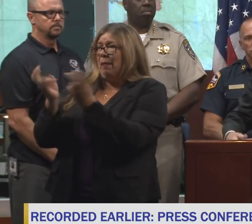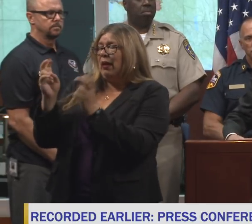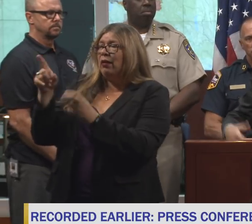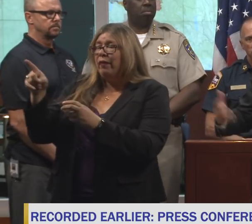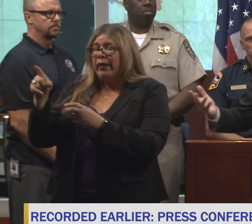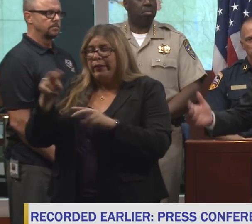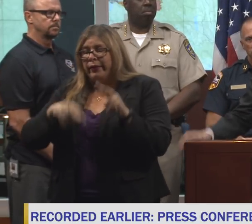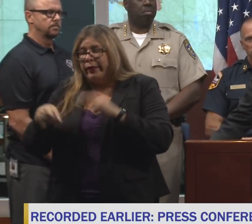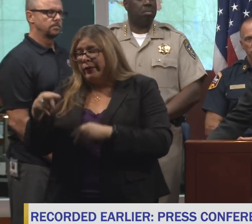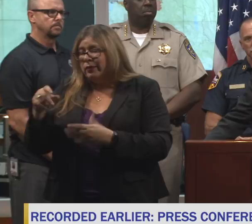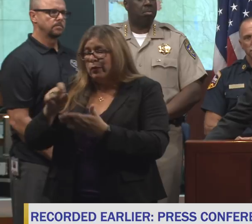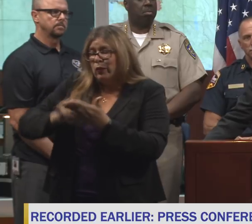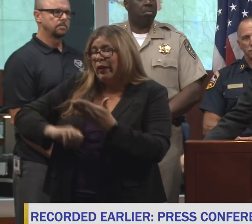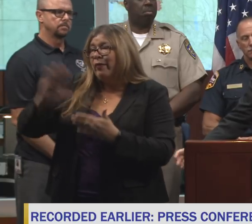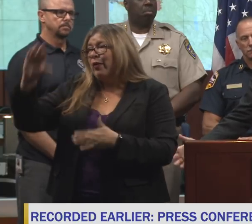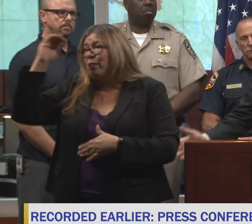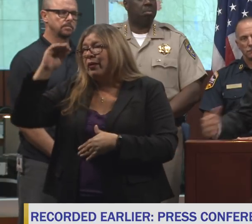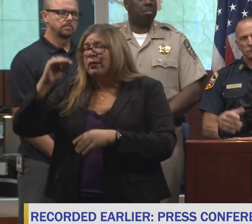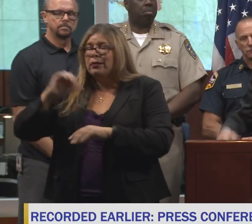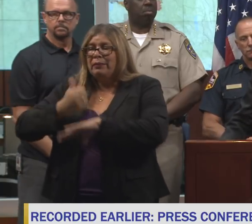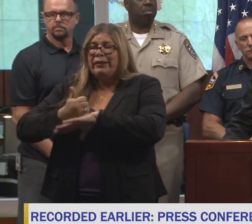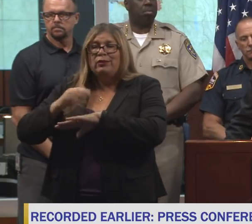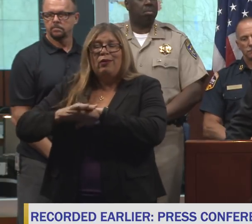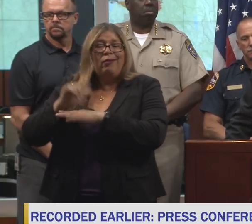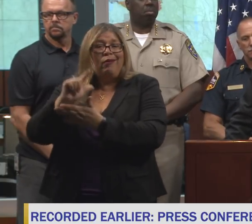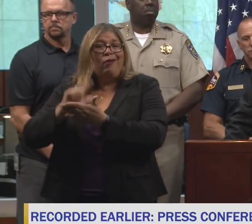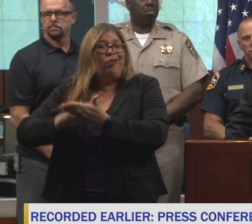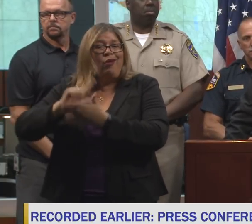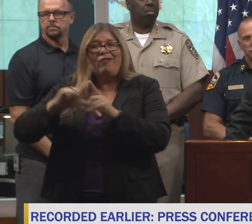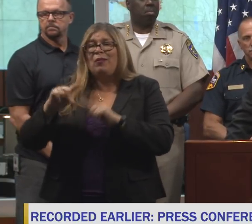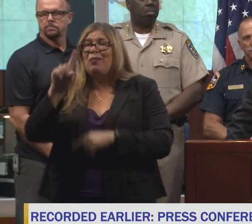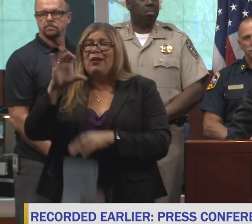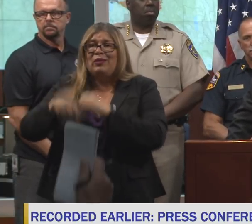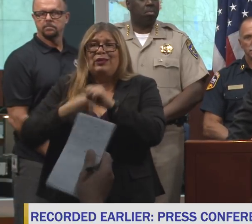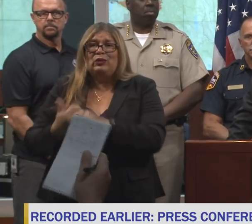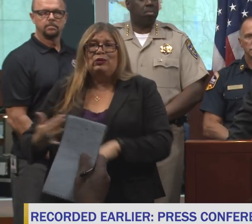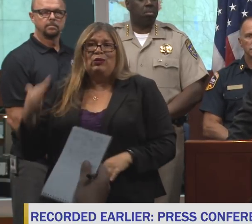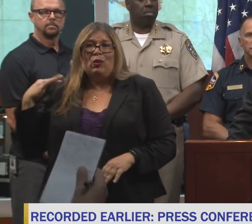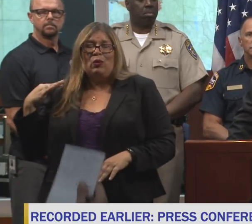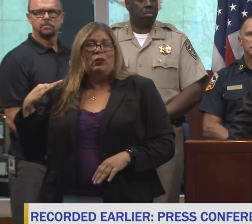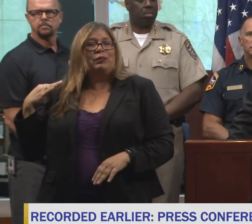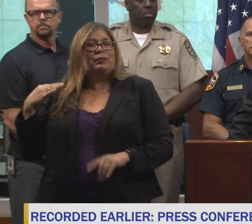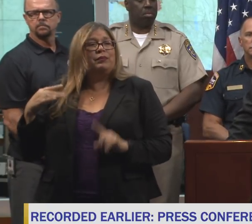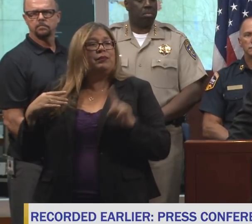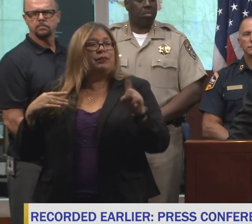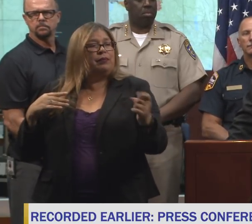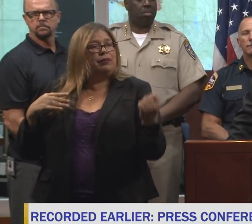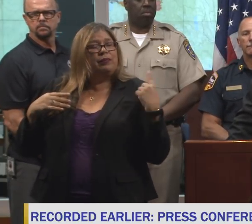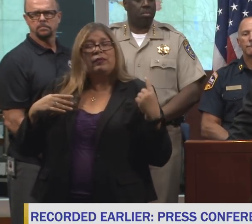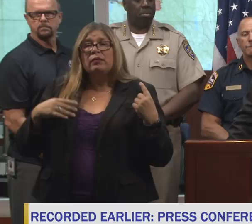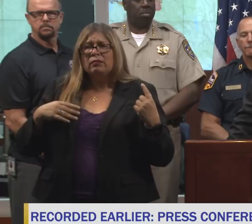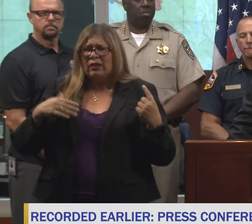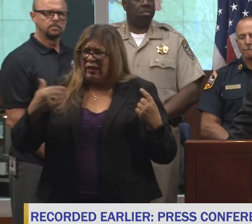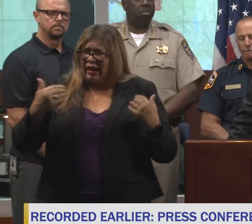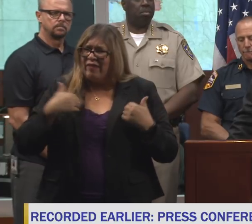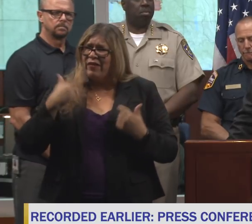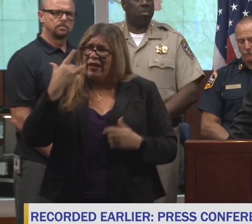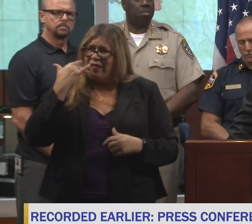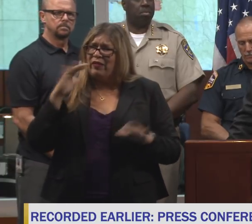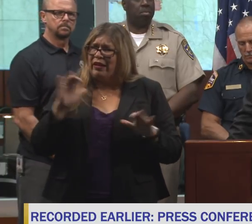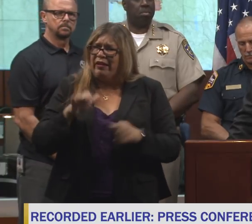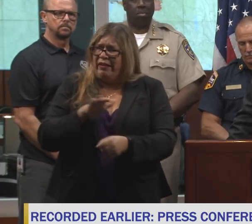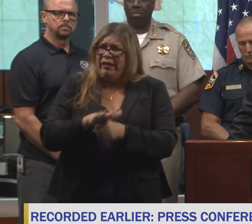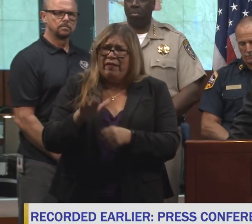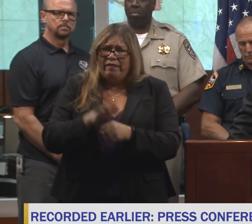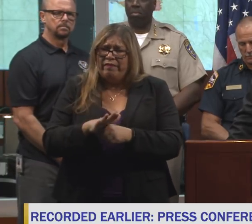common law principles from 100 years ago. Mr. Brown, has California done enough, particularly